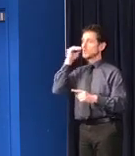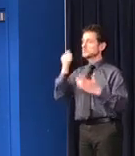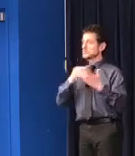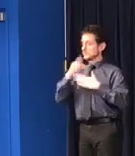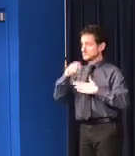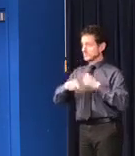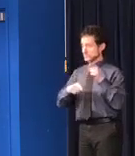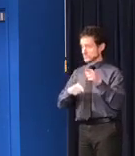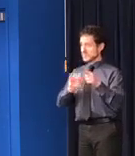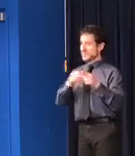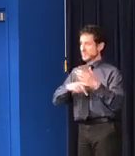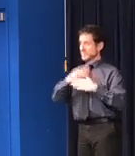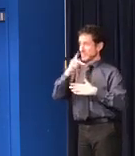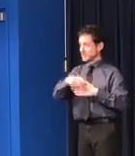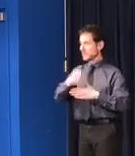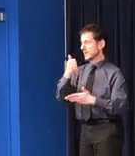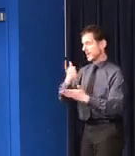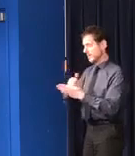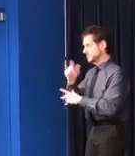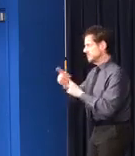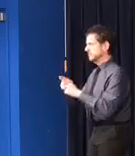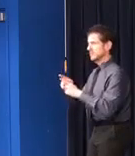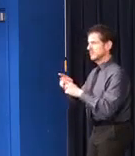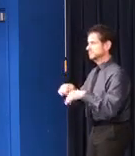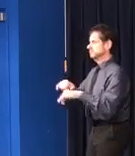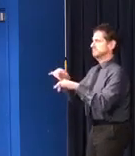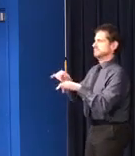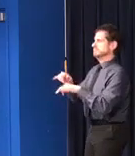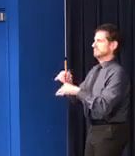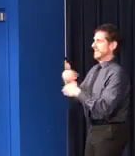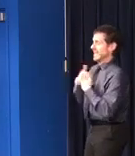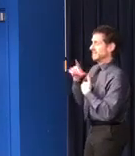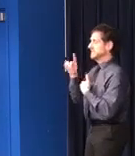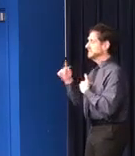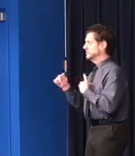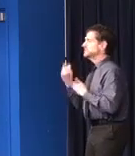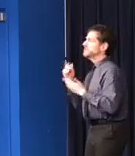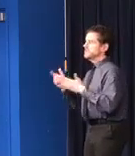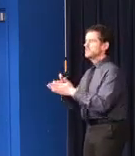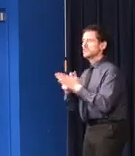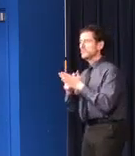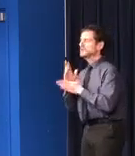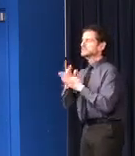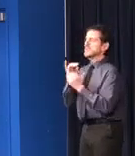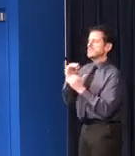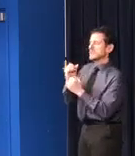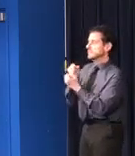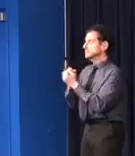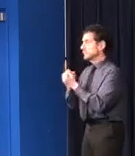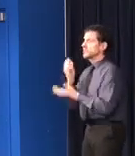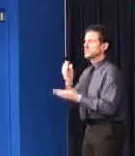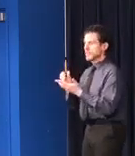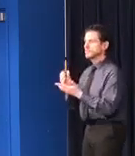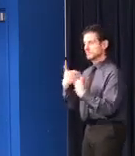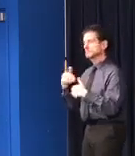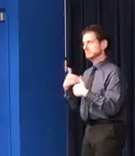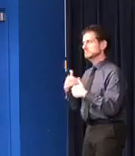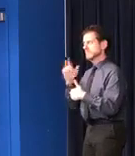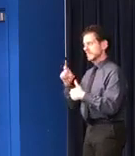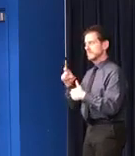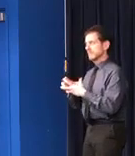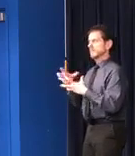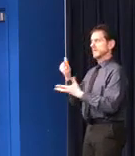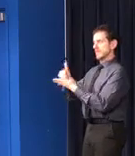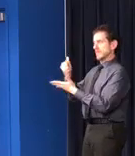continues to promote the independence of all people who may need limited or significant supports to carry out the activities of daily